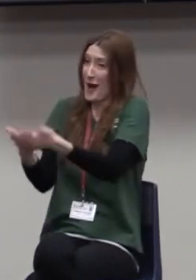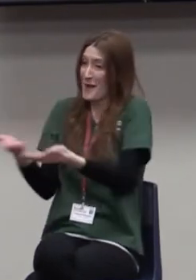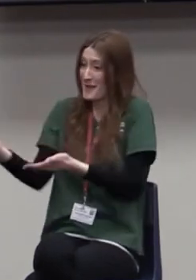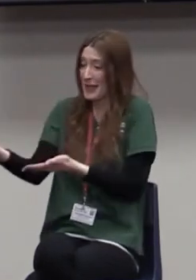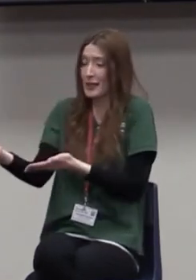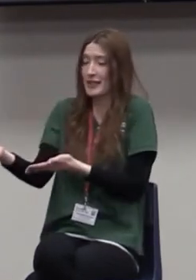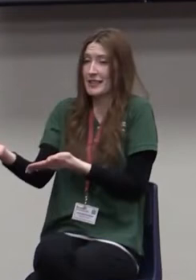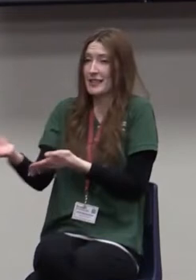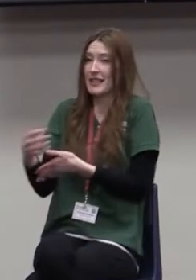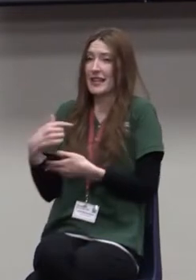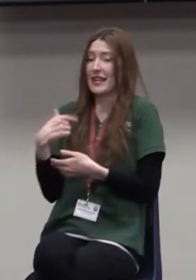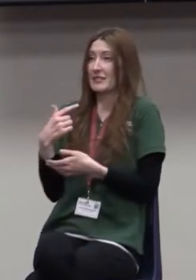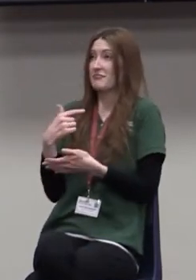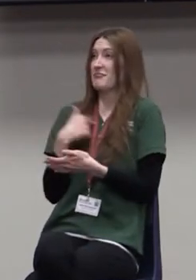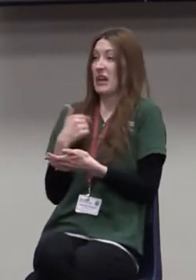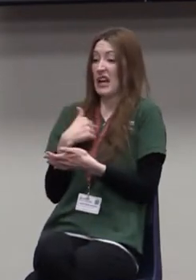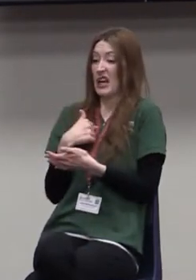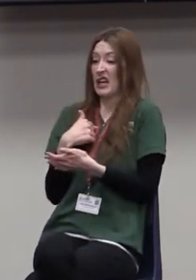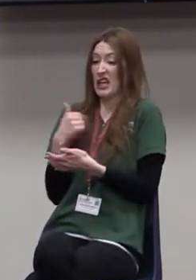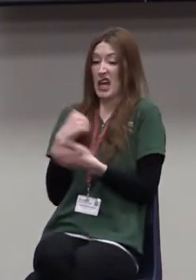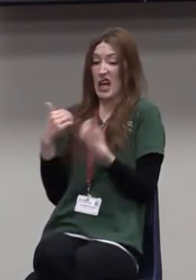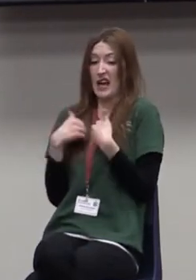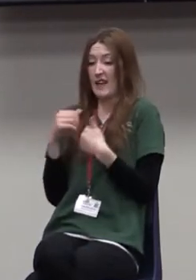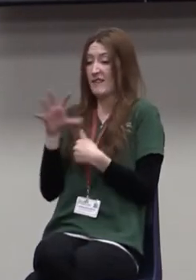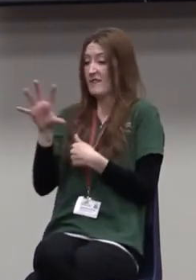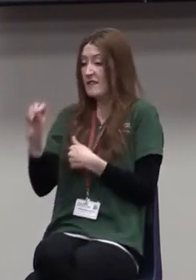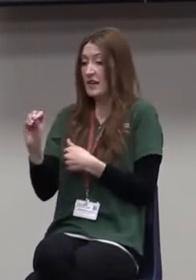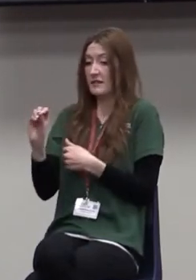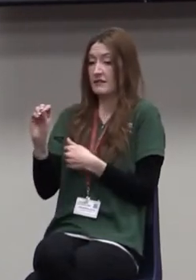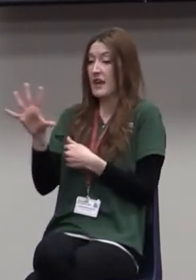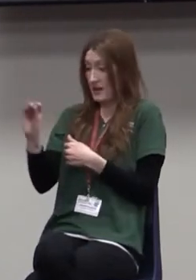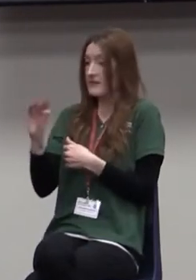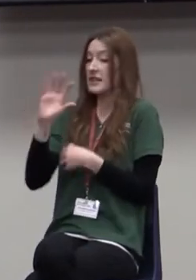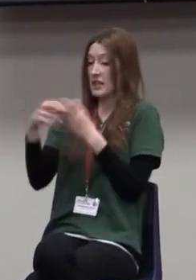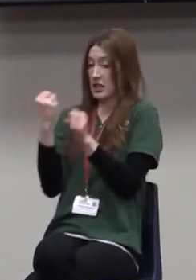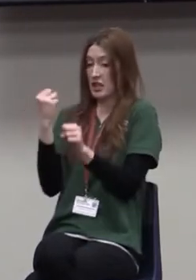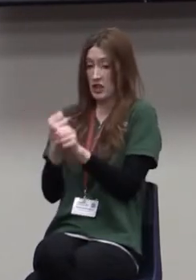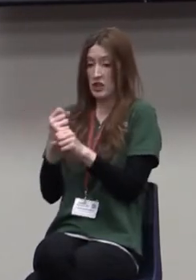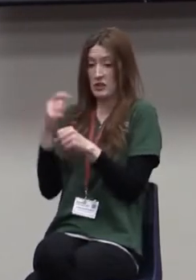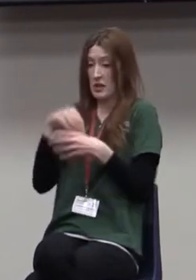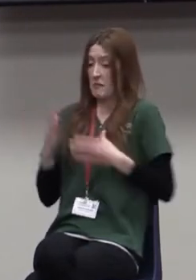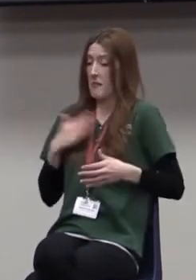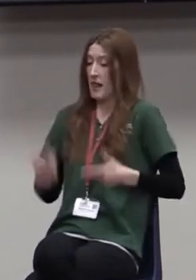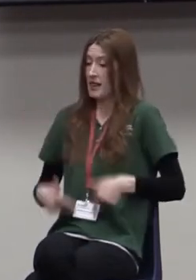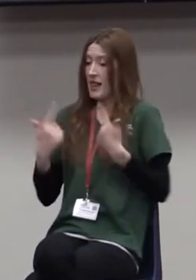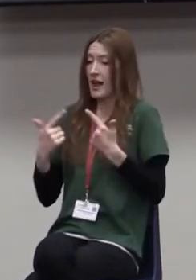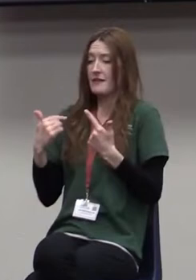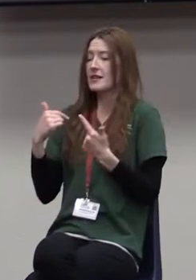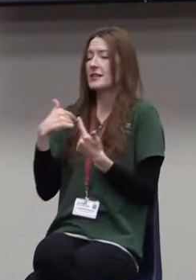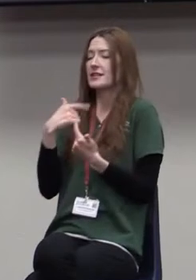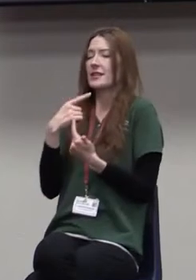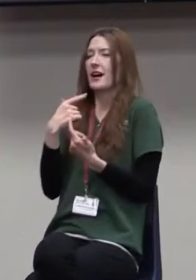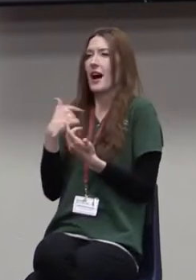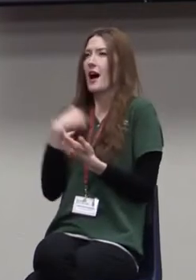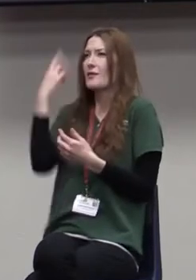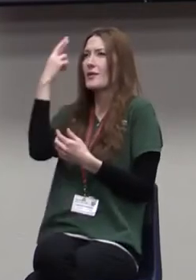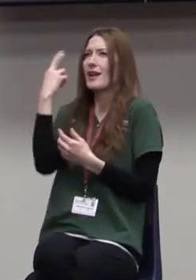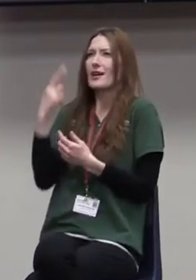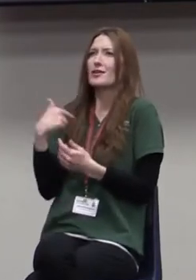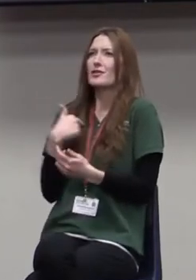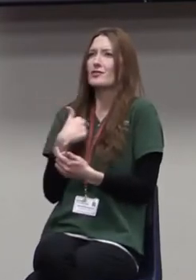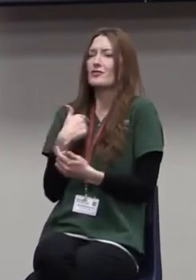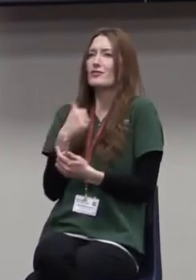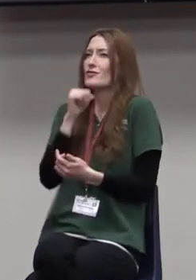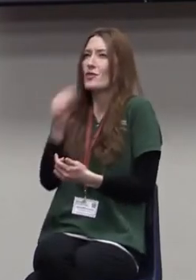years of life to realize that you don't have to agree with people to show respect. Respect. Isn't that sad?